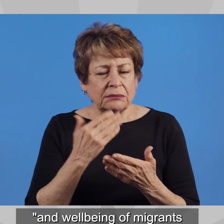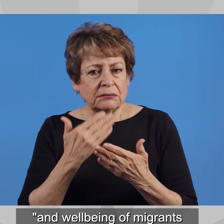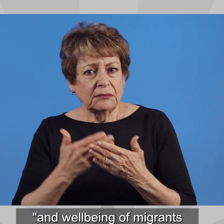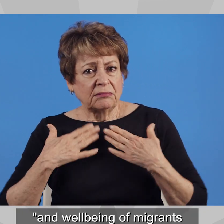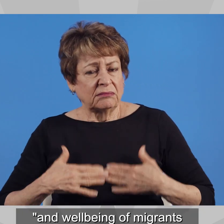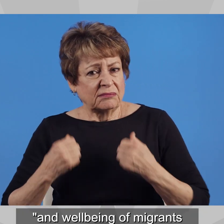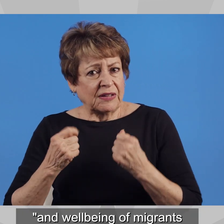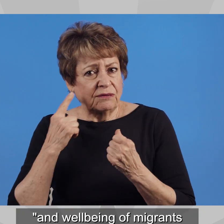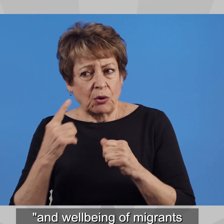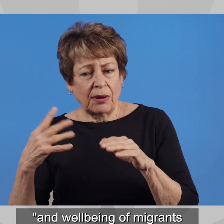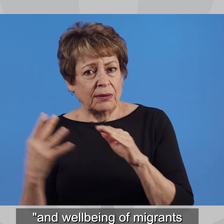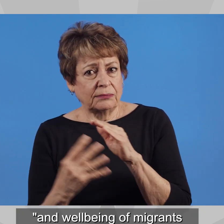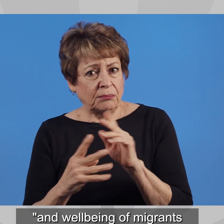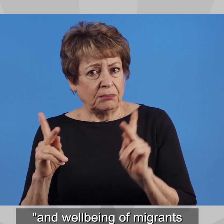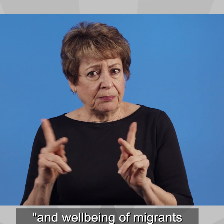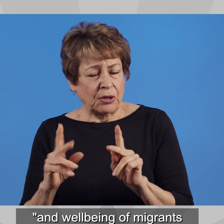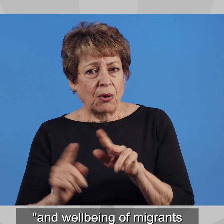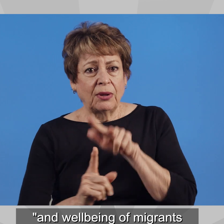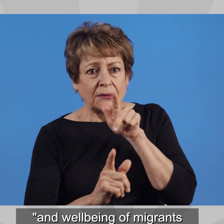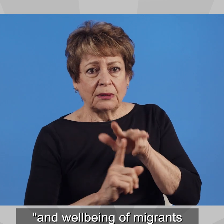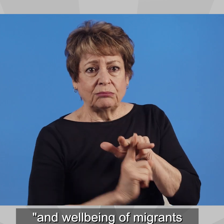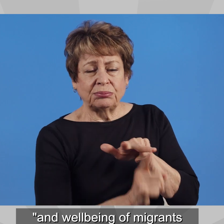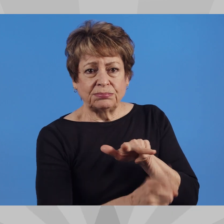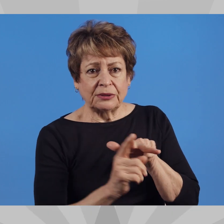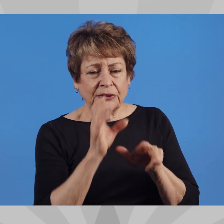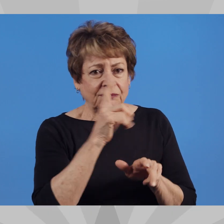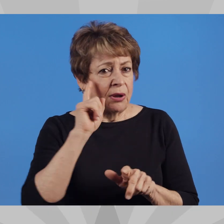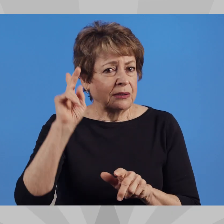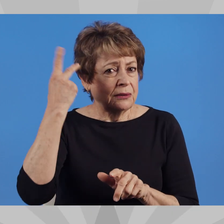RIGHTS AND WELL-BEING OF MIGRANTS AND REFUGEES SEEKING ASYLUM.